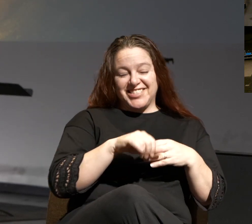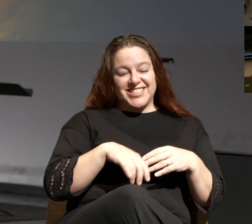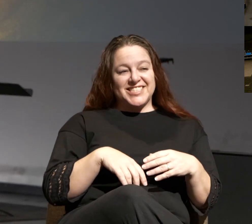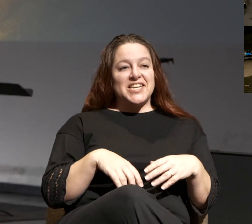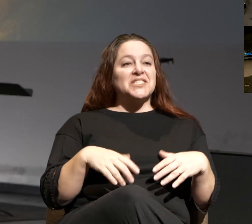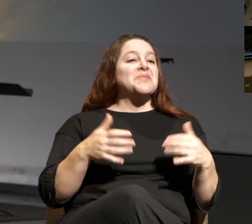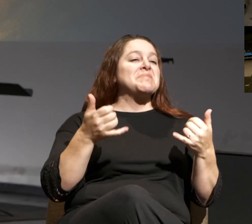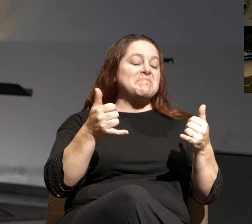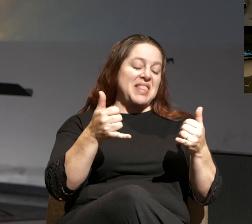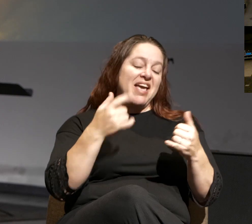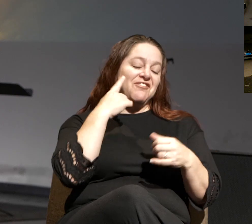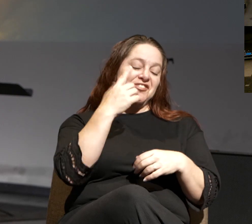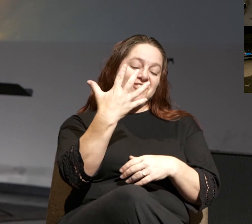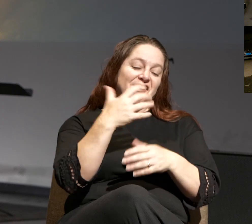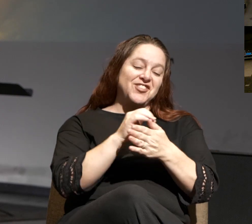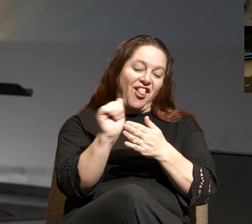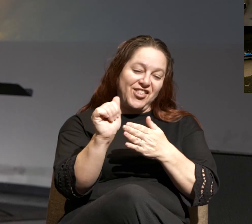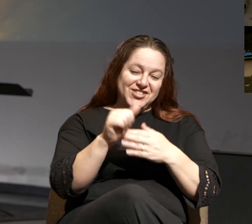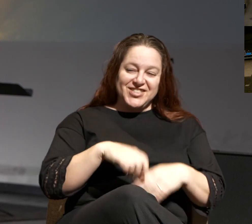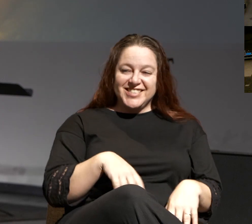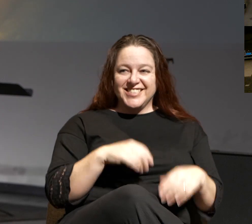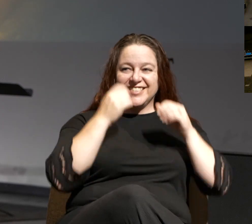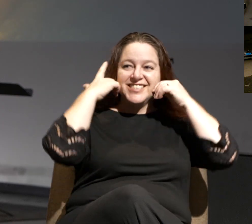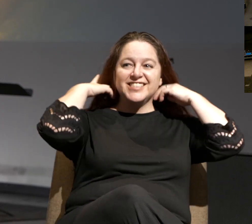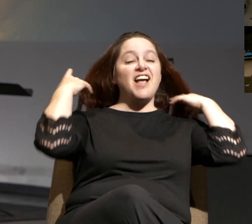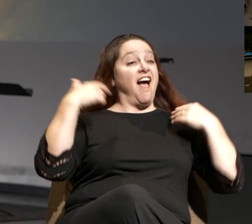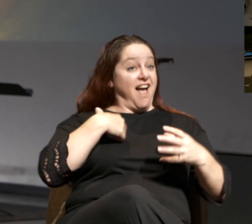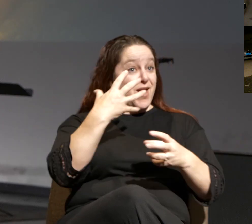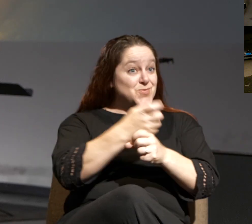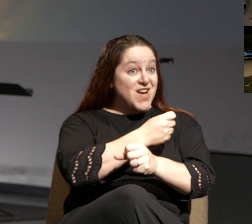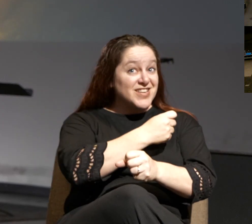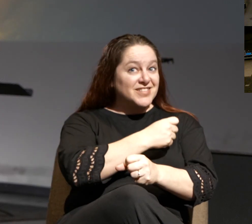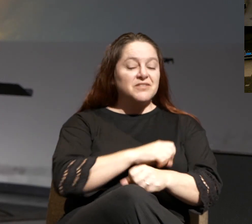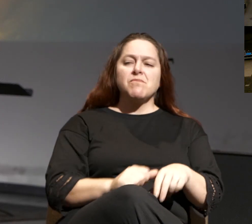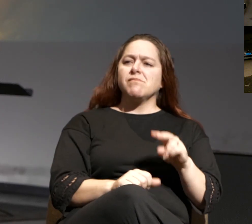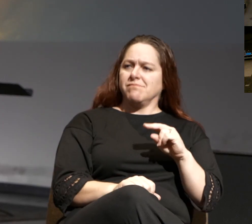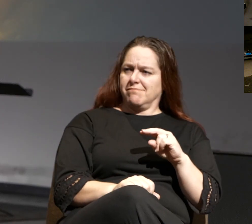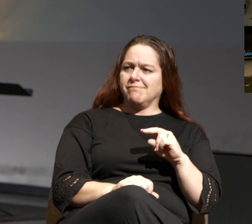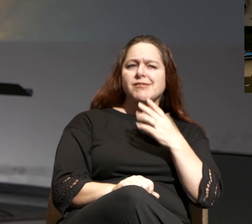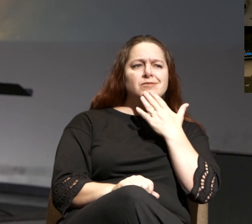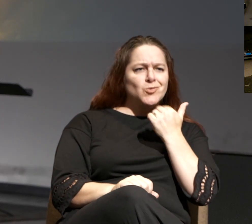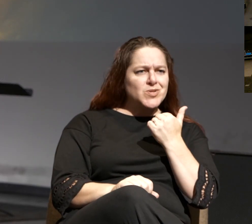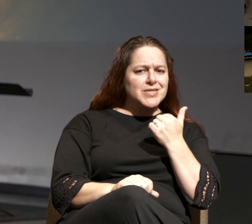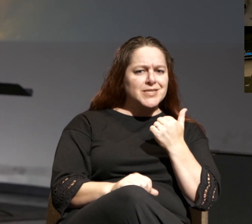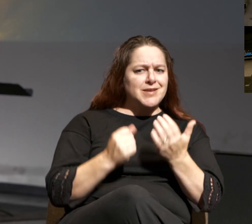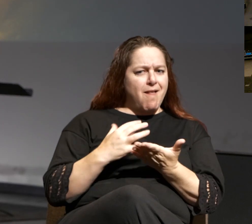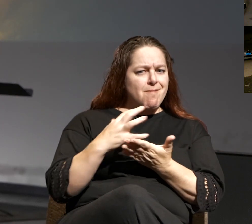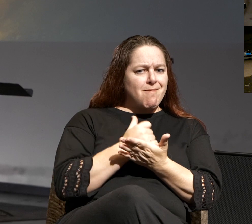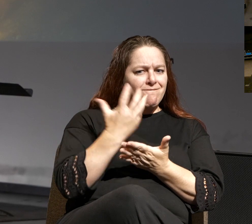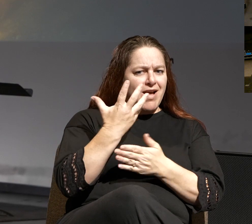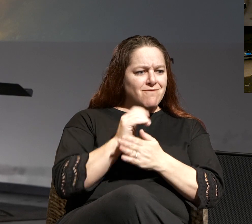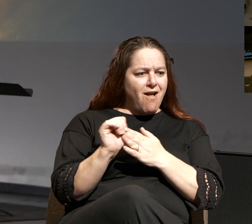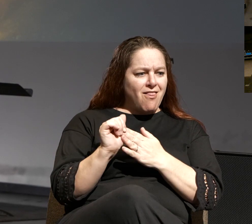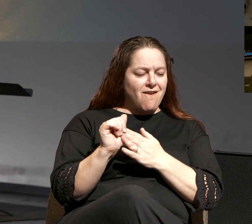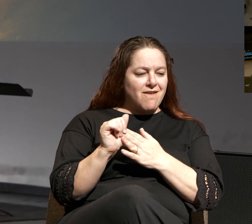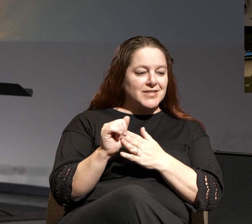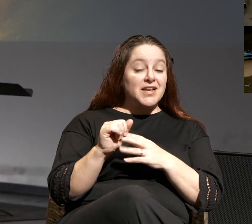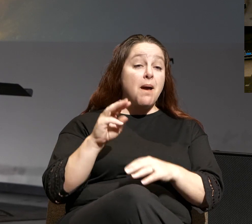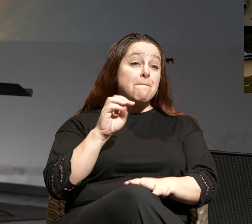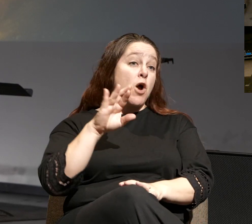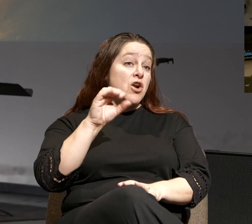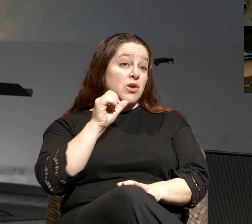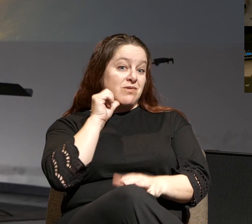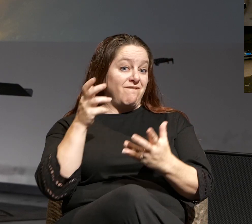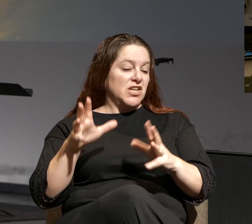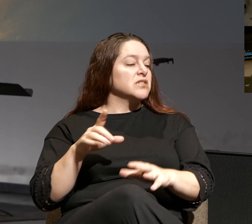So, we play that game for $5. And I won. So, I'm like, sweet. I just made $5. Mario wasn't done. He